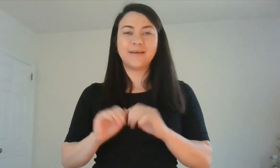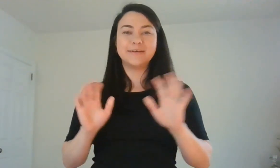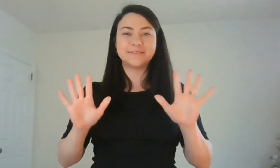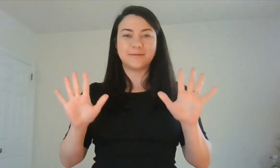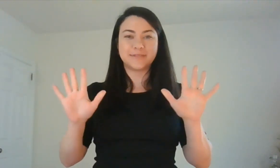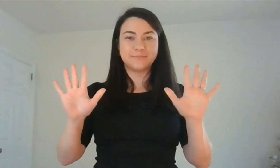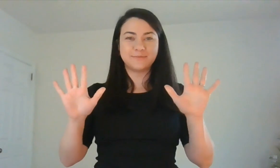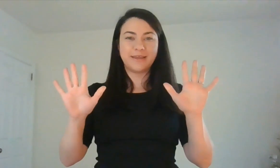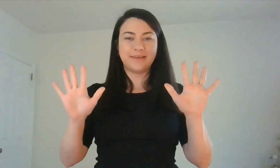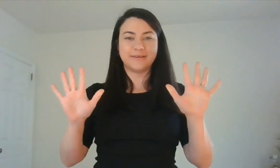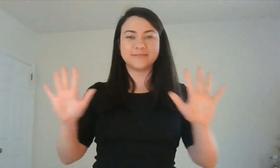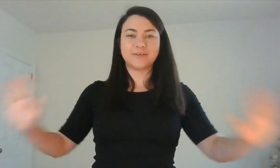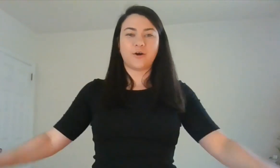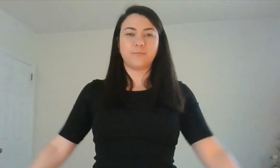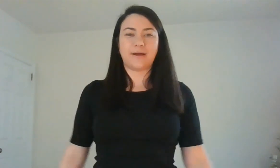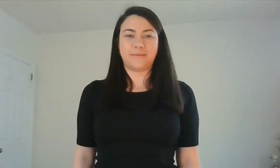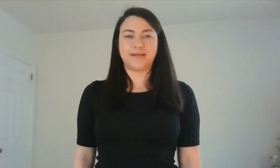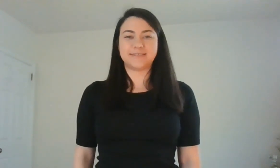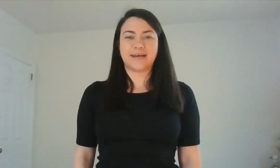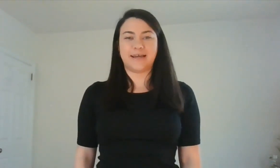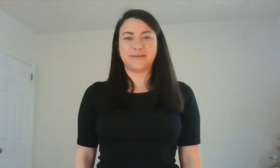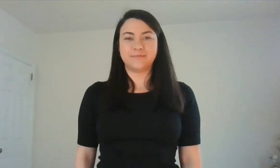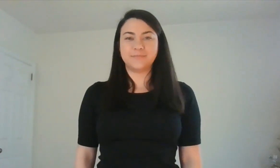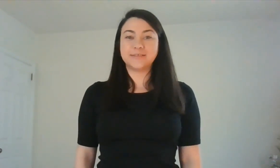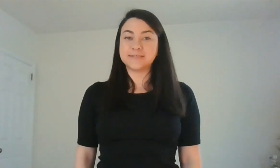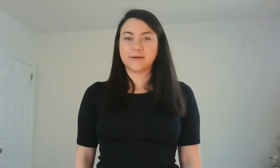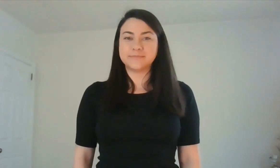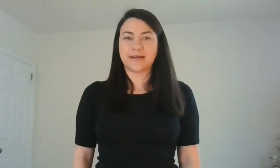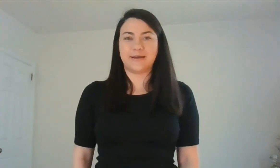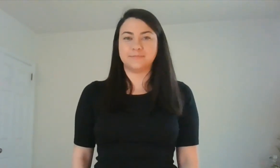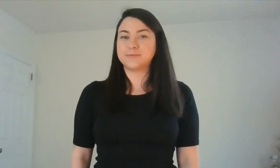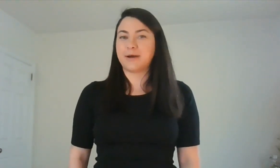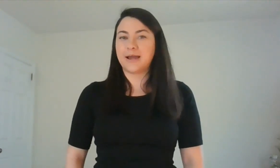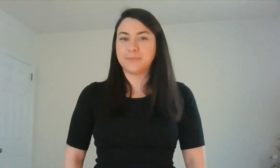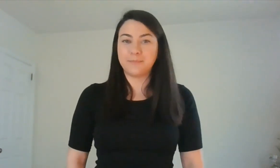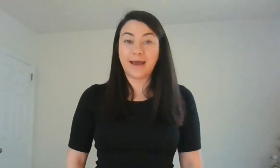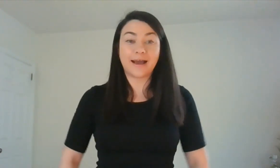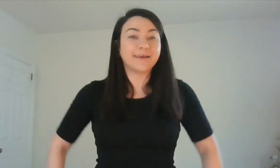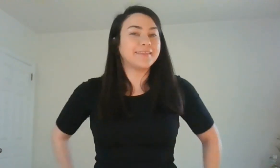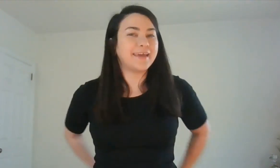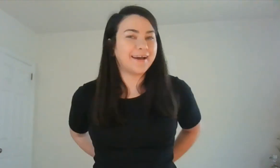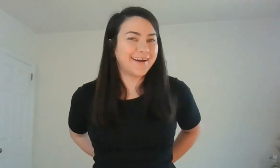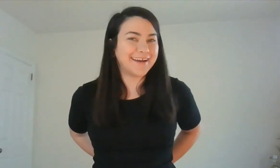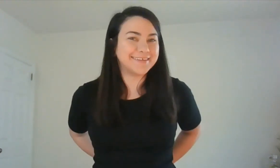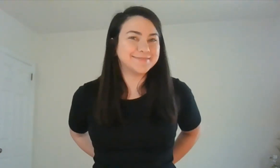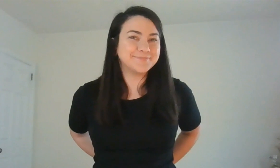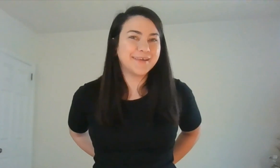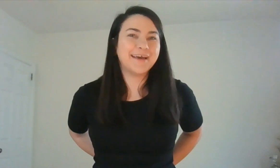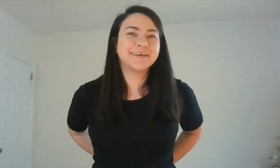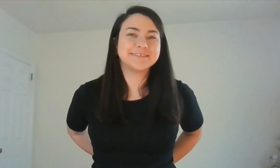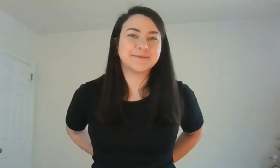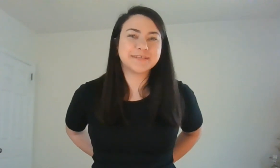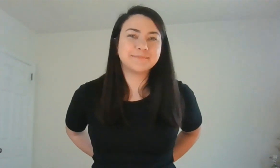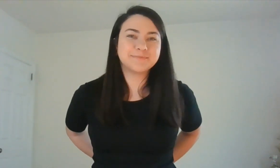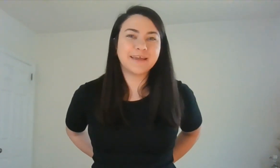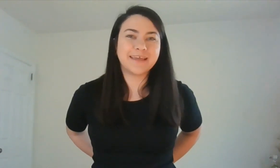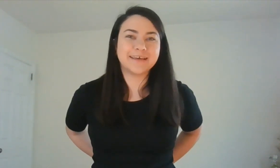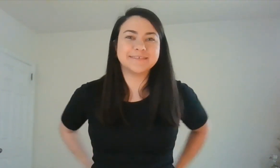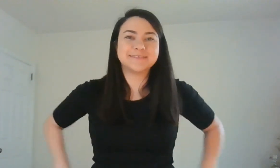Sometimes my hands are by my side. Sometimes behind my back they hide. Sometimes my hands